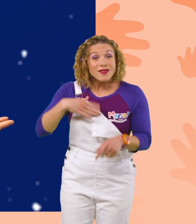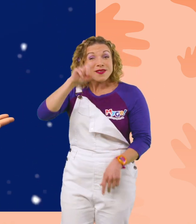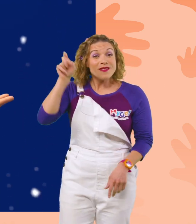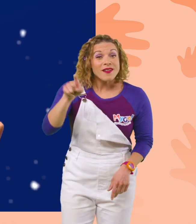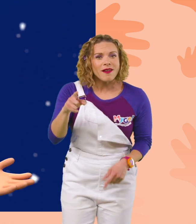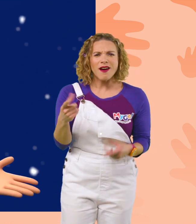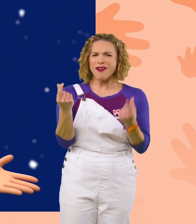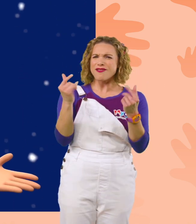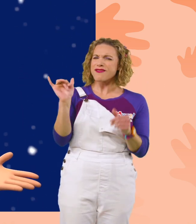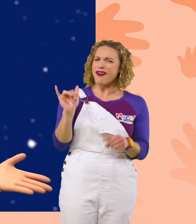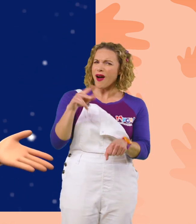like to bounce on the moon?